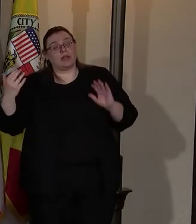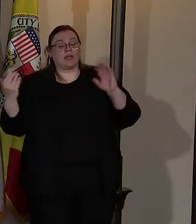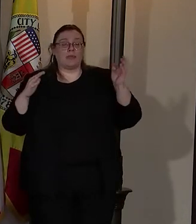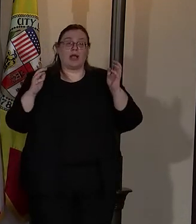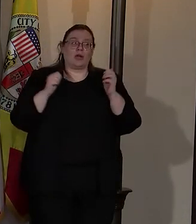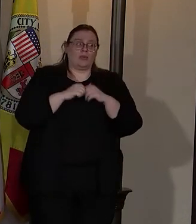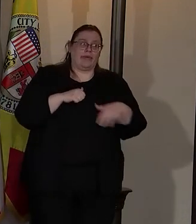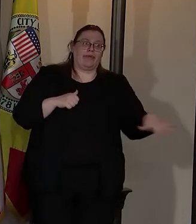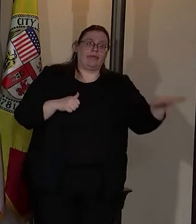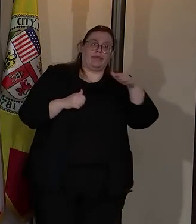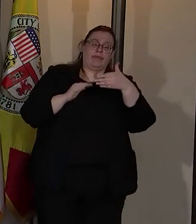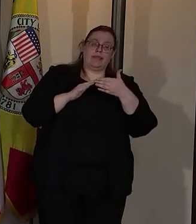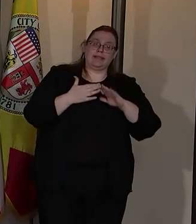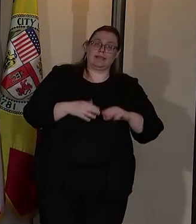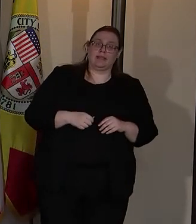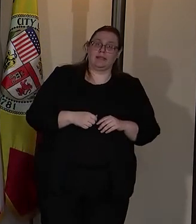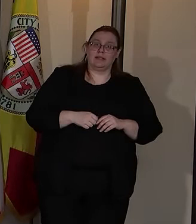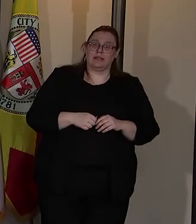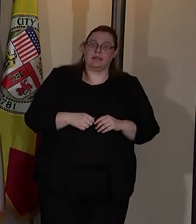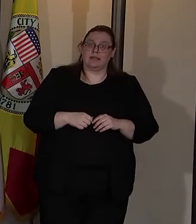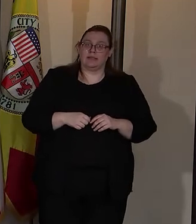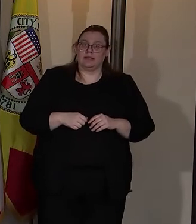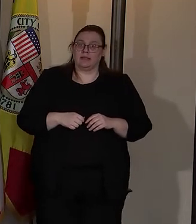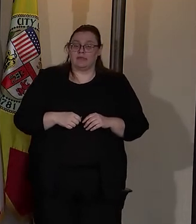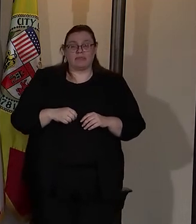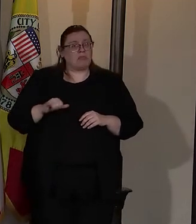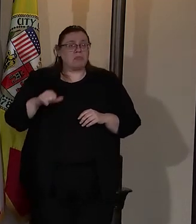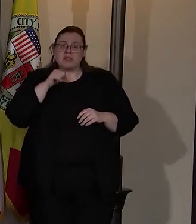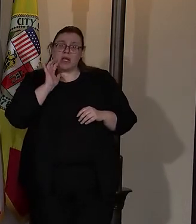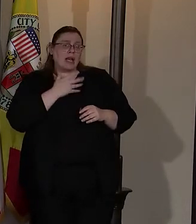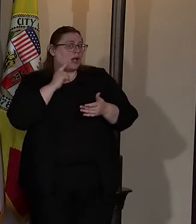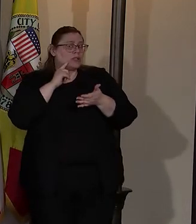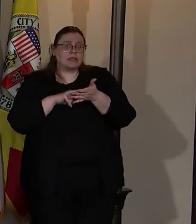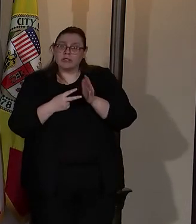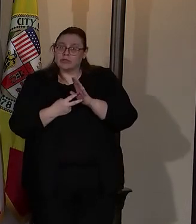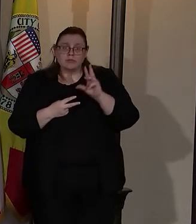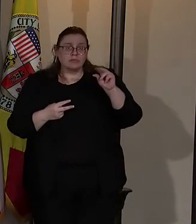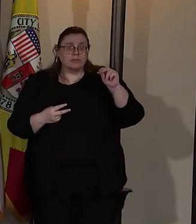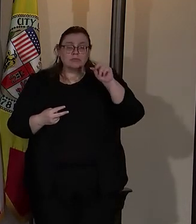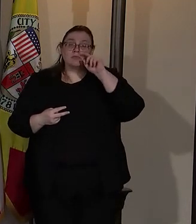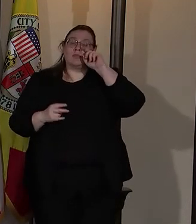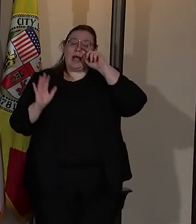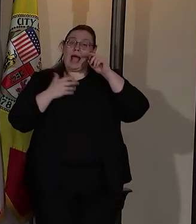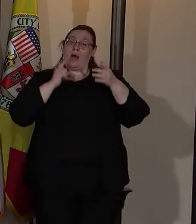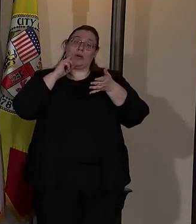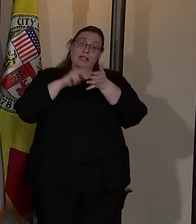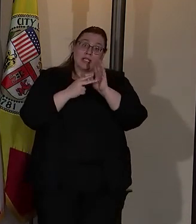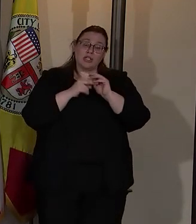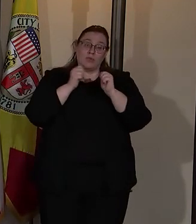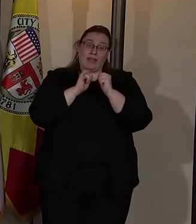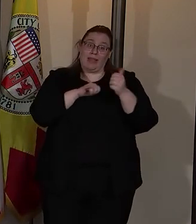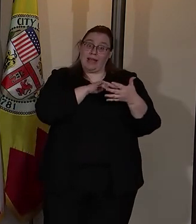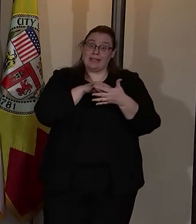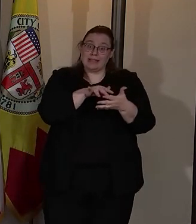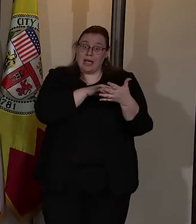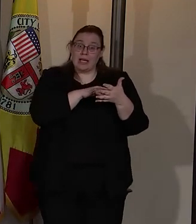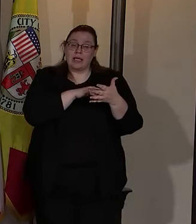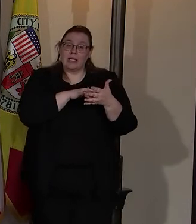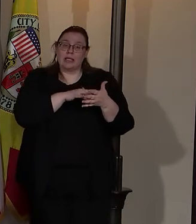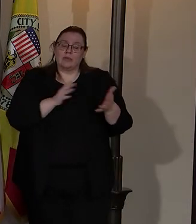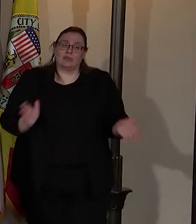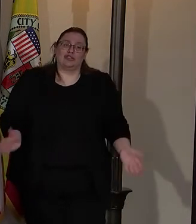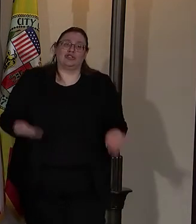throughout the city. But that was not our intention. Our intention in this study was to raise